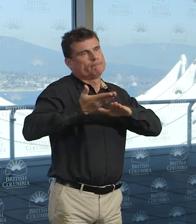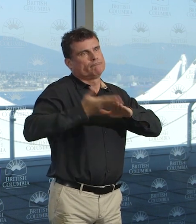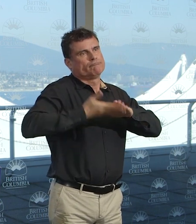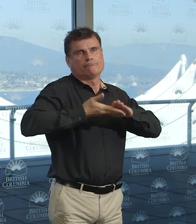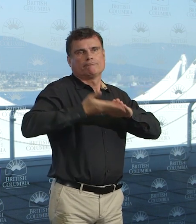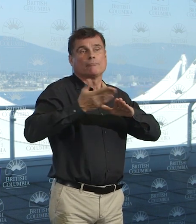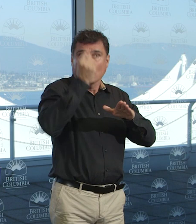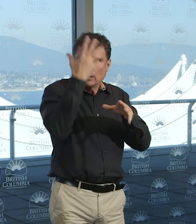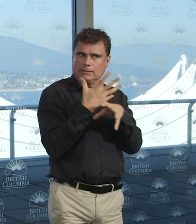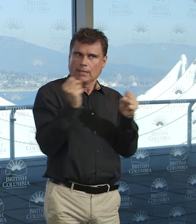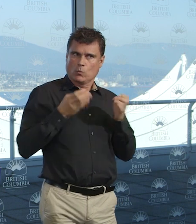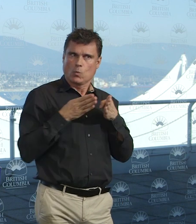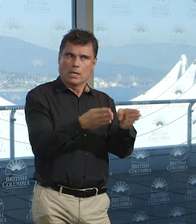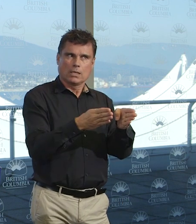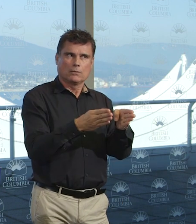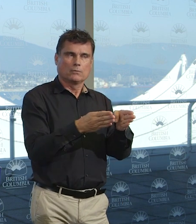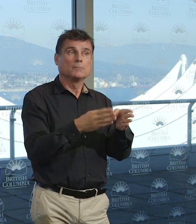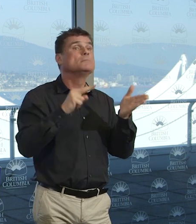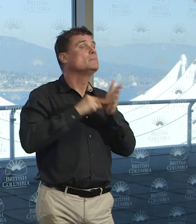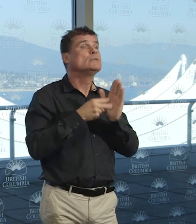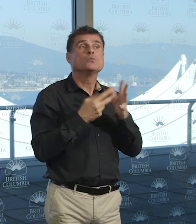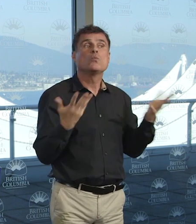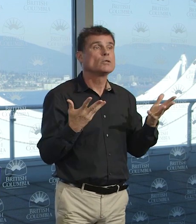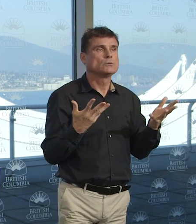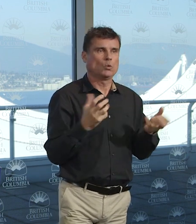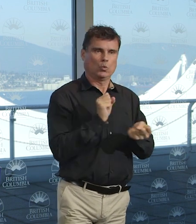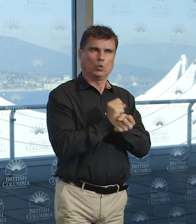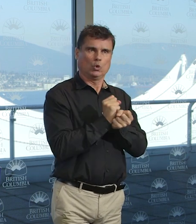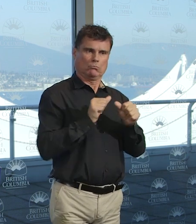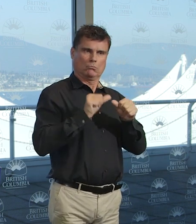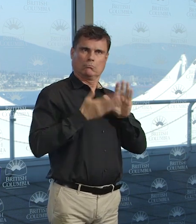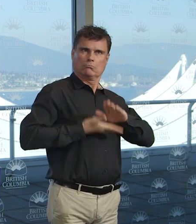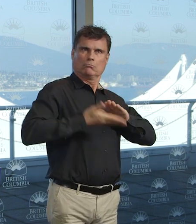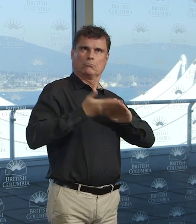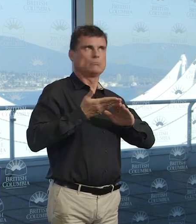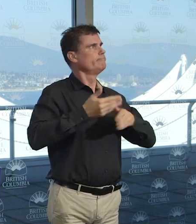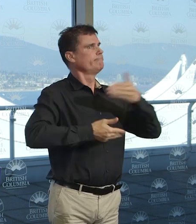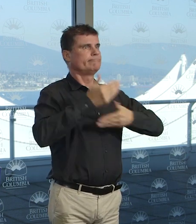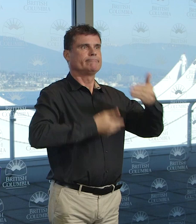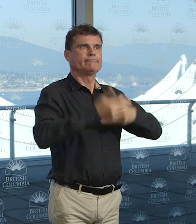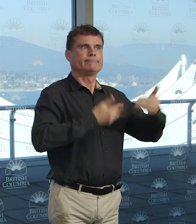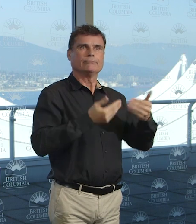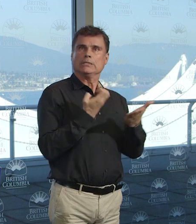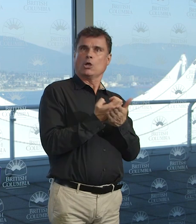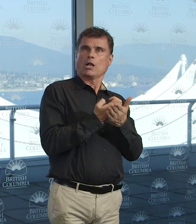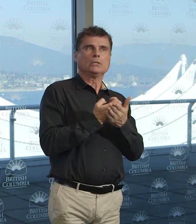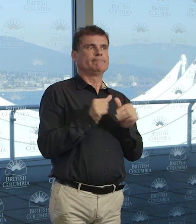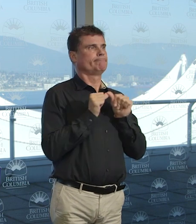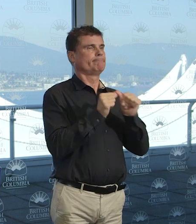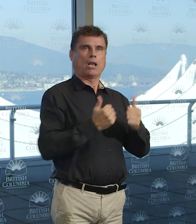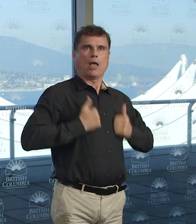continue, both in healthcare and the wider economy. We'll have more to say on this shortly, but we'll be calling on employers, unions and WorkSafe